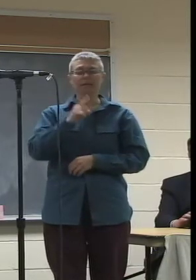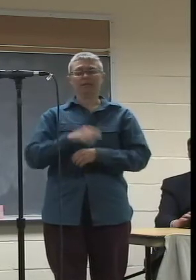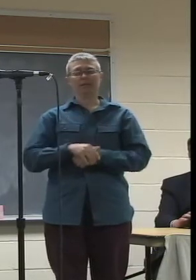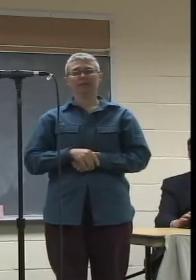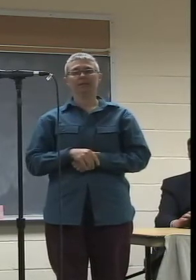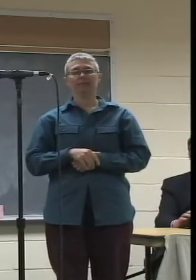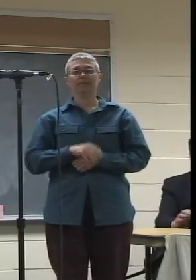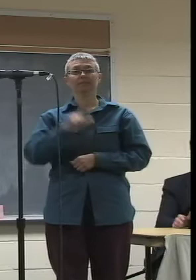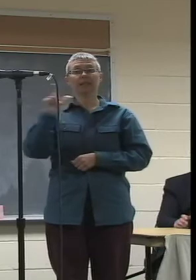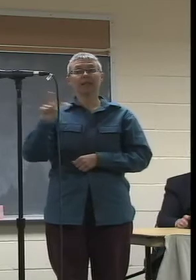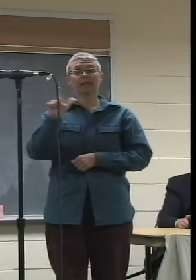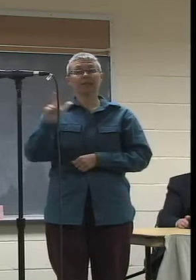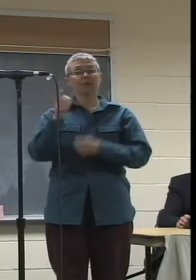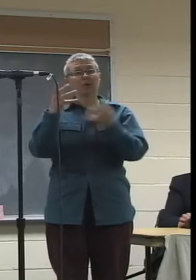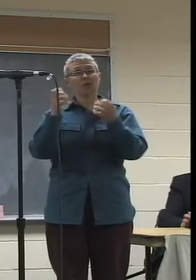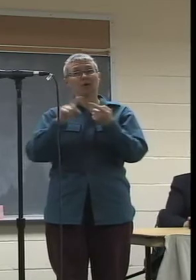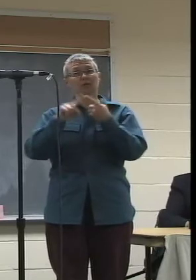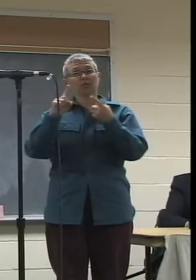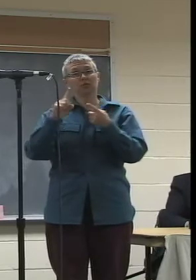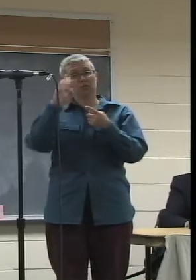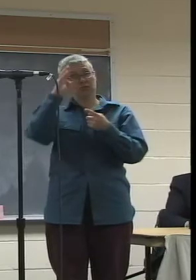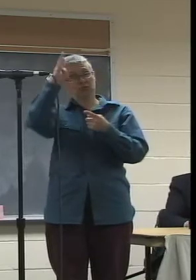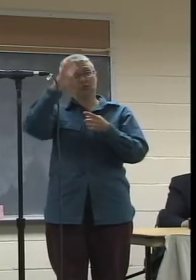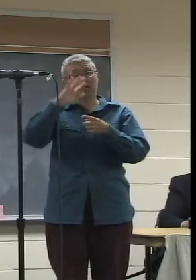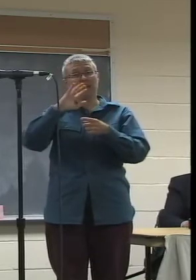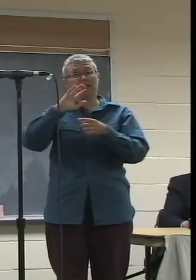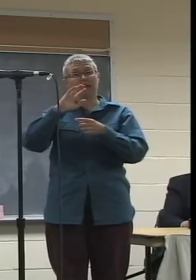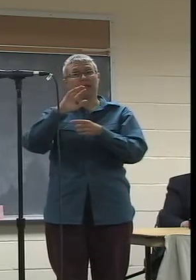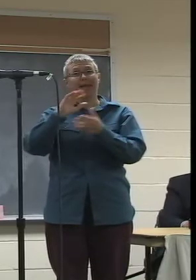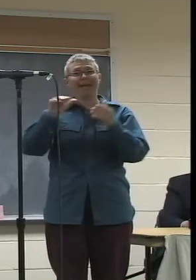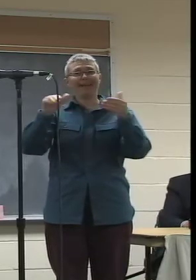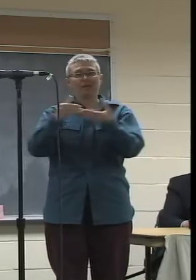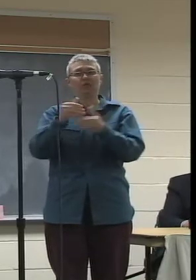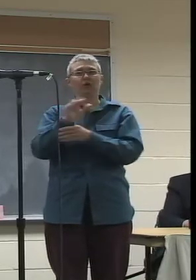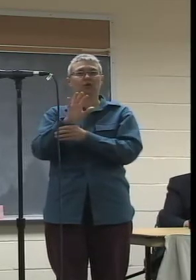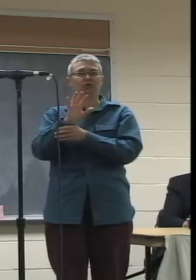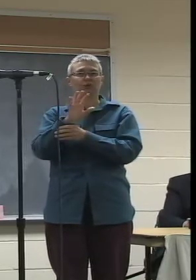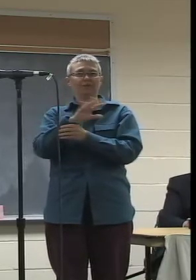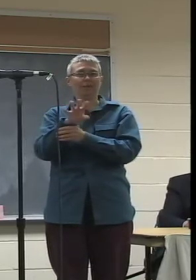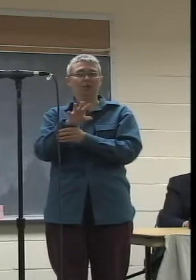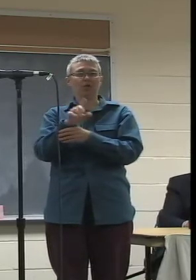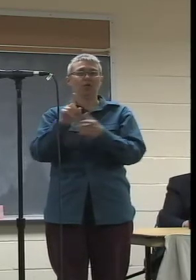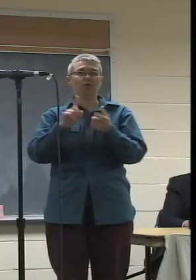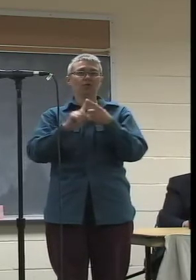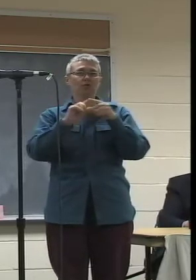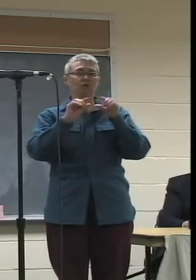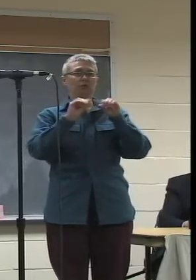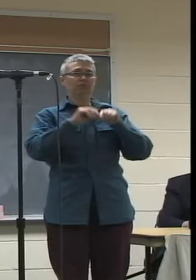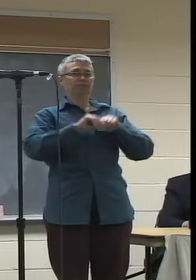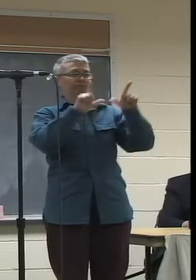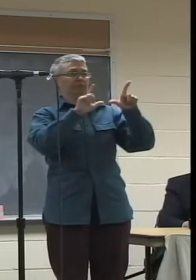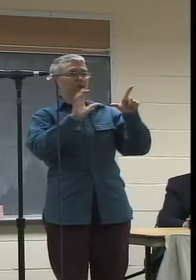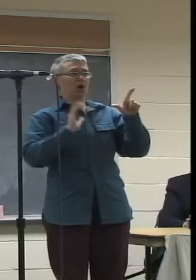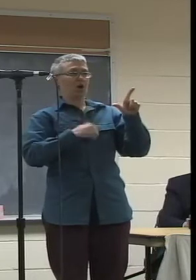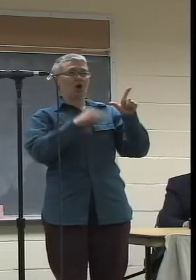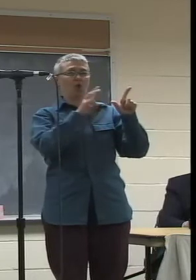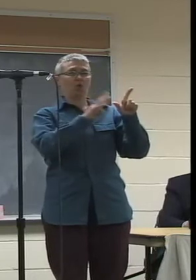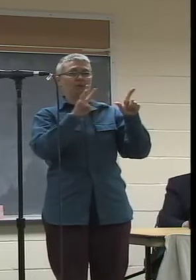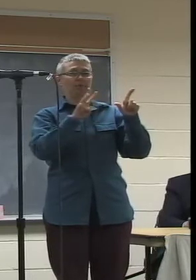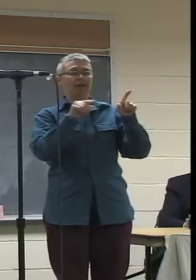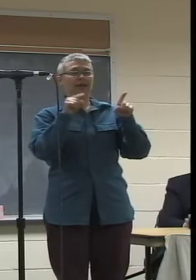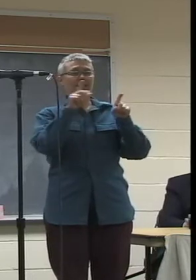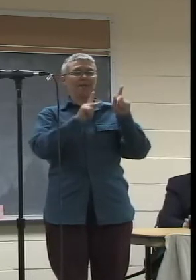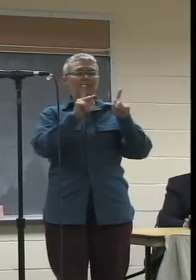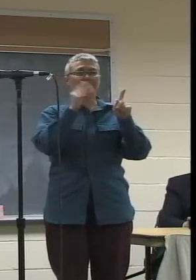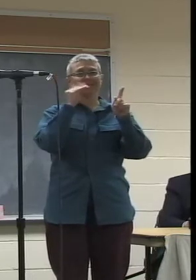is looking to create a video, an introductory video that can be posted on our website. And people are expecting this kind of video content. This is